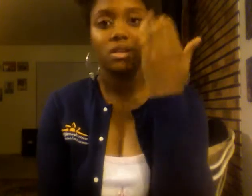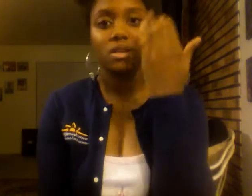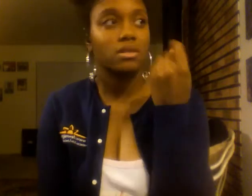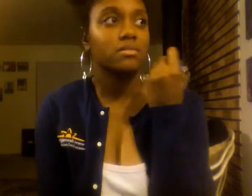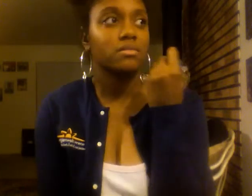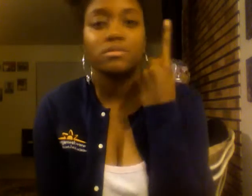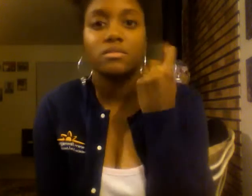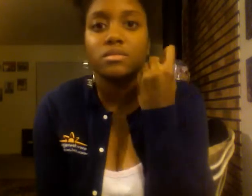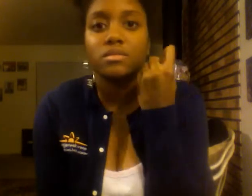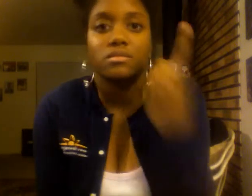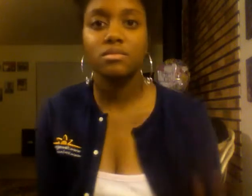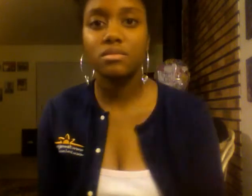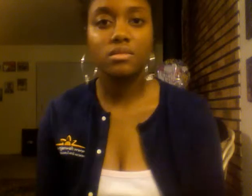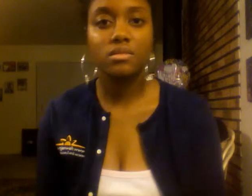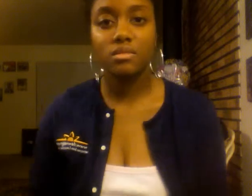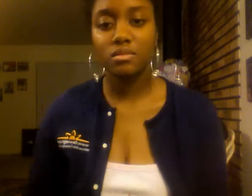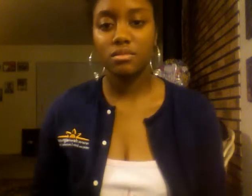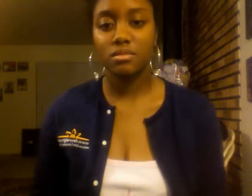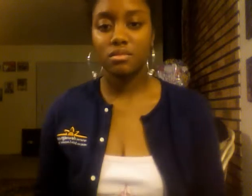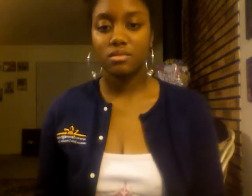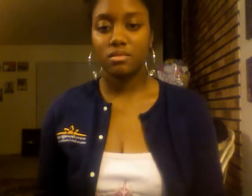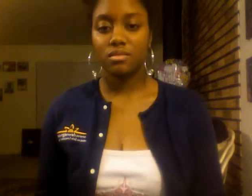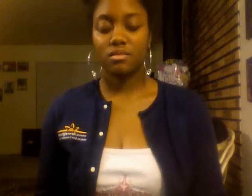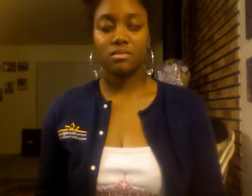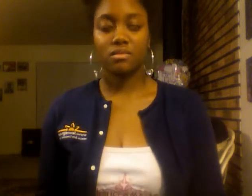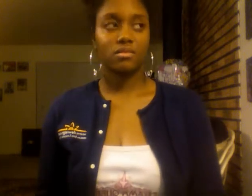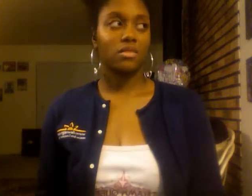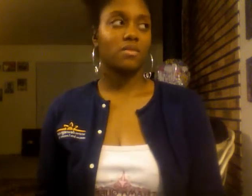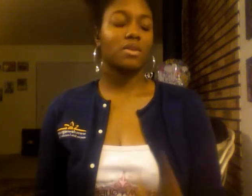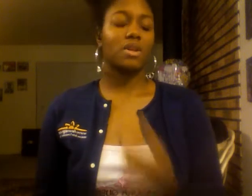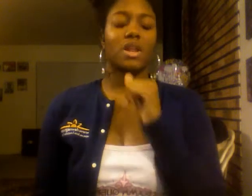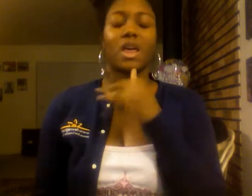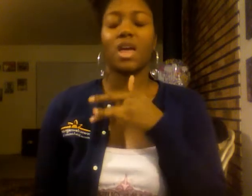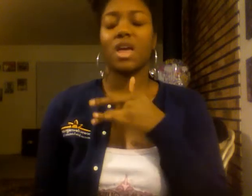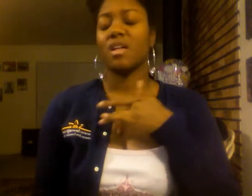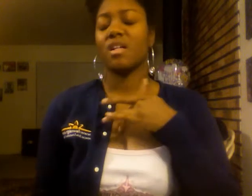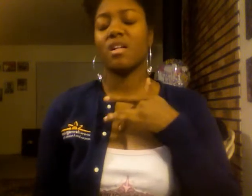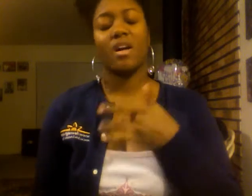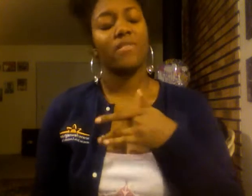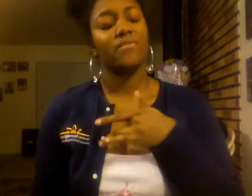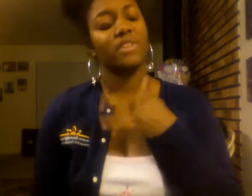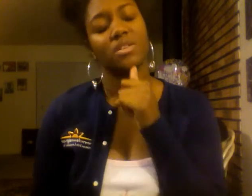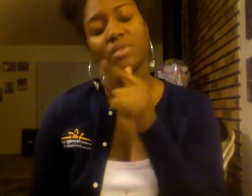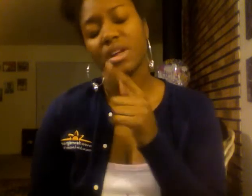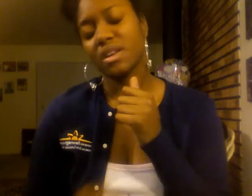can't seem to see where I went wrong. Cause I'm feeling, I'm feeling really